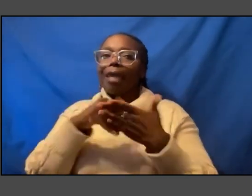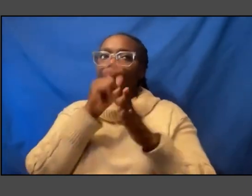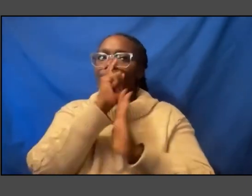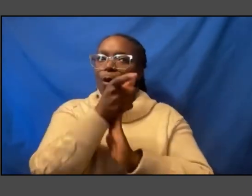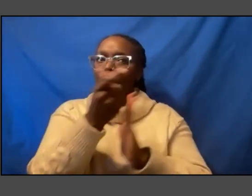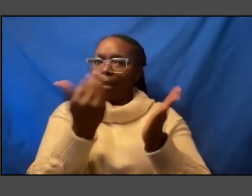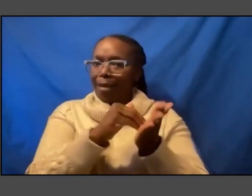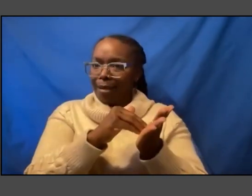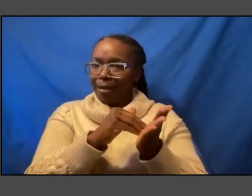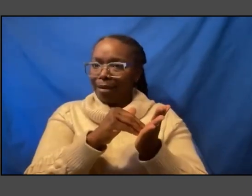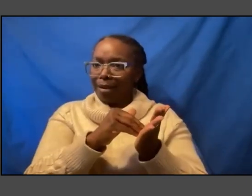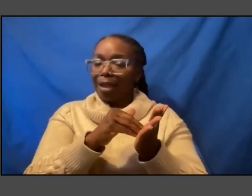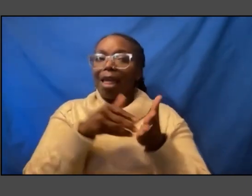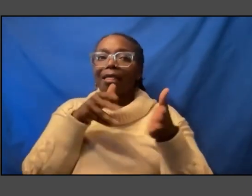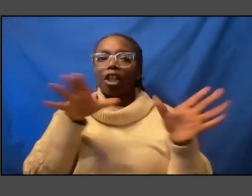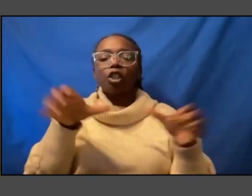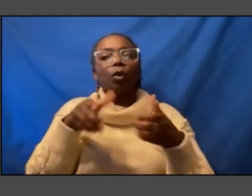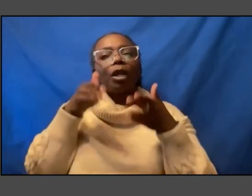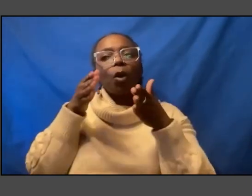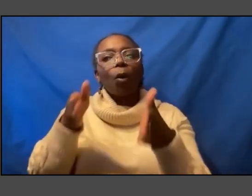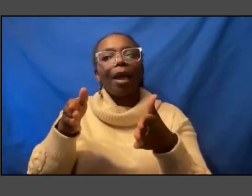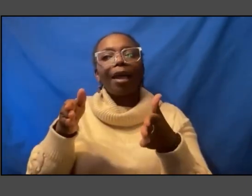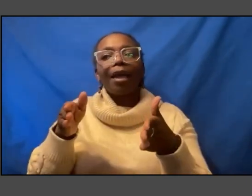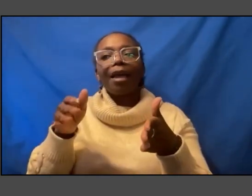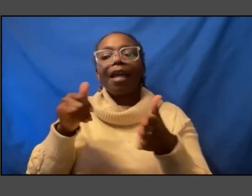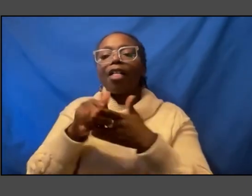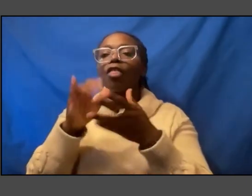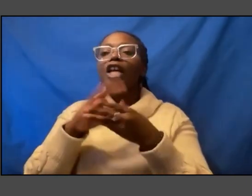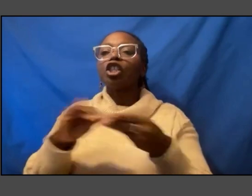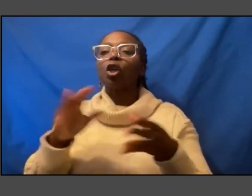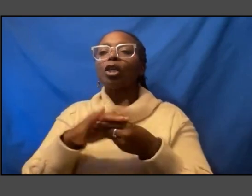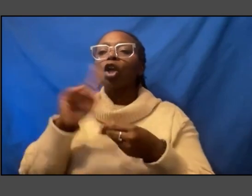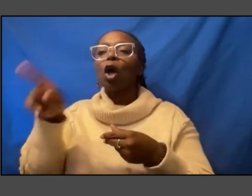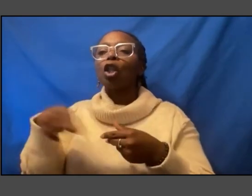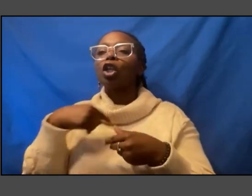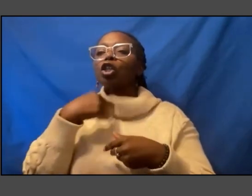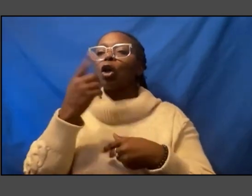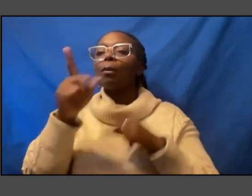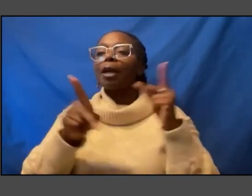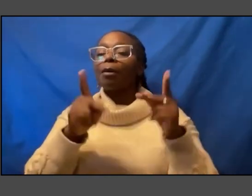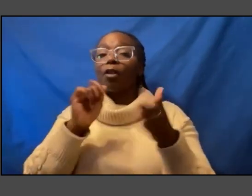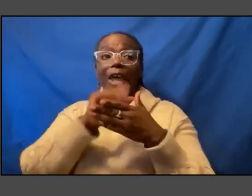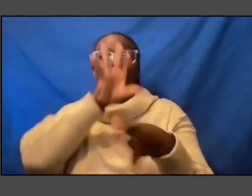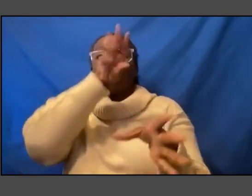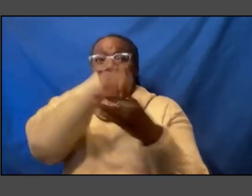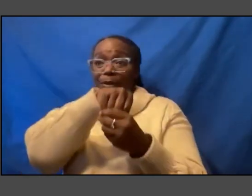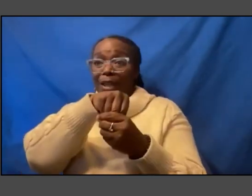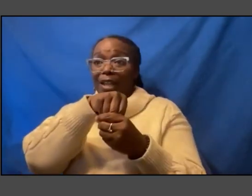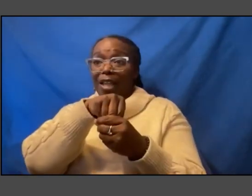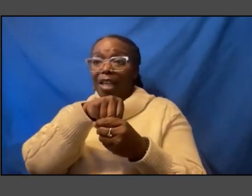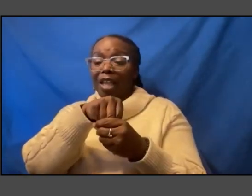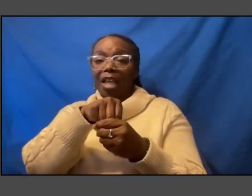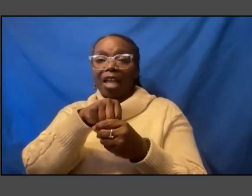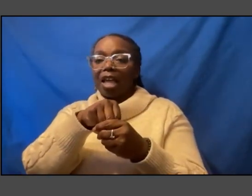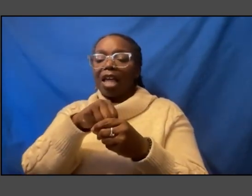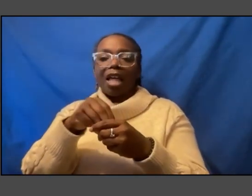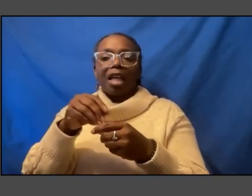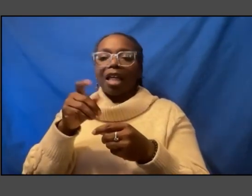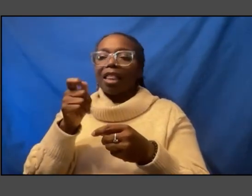do it in a way that the story is only told by people who participated in it very little curatorial involvement and then i said